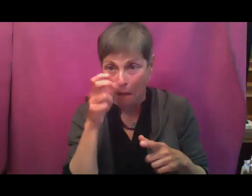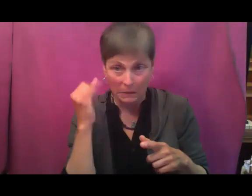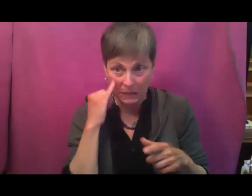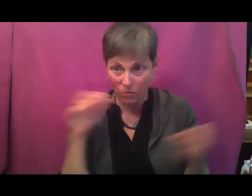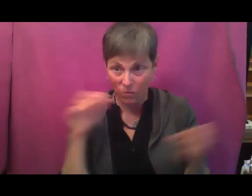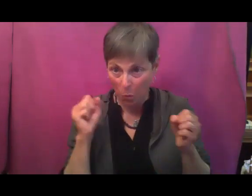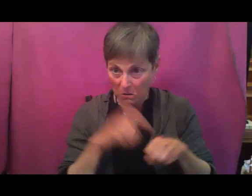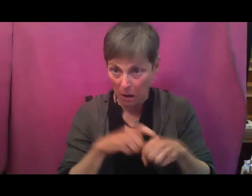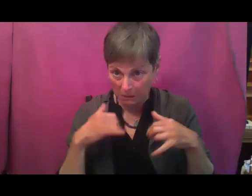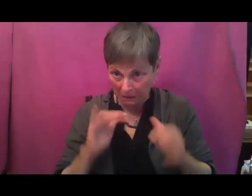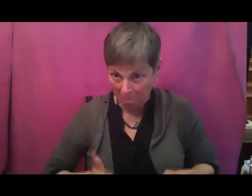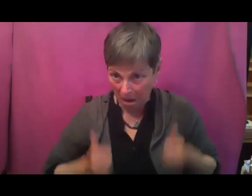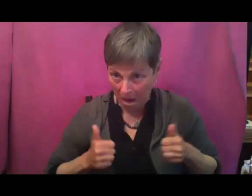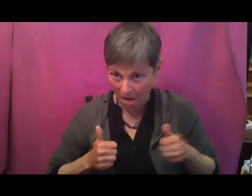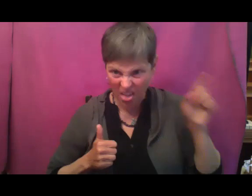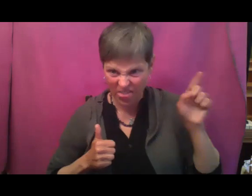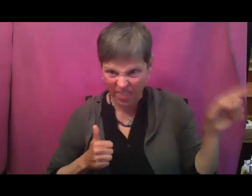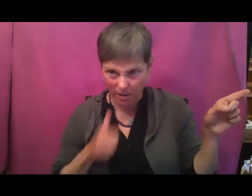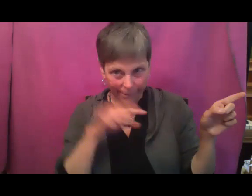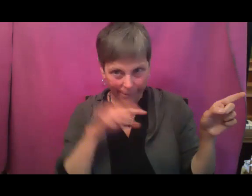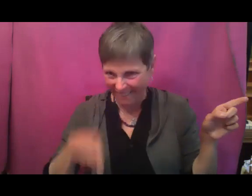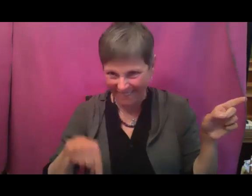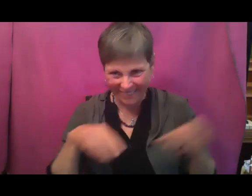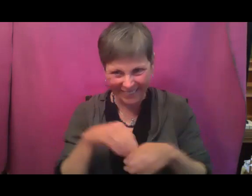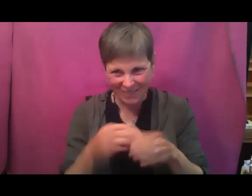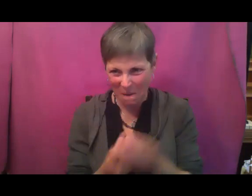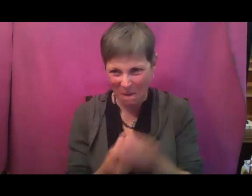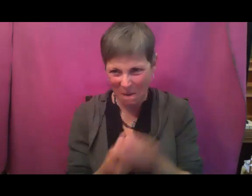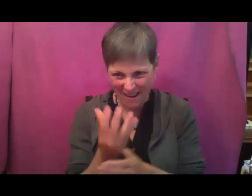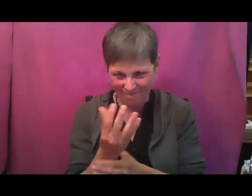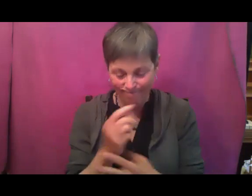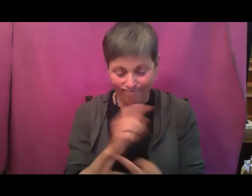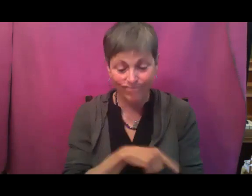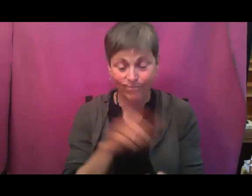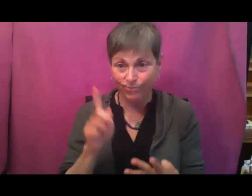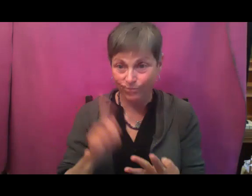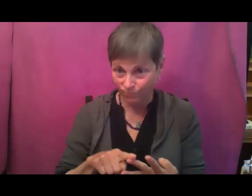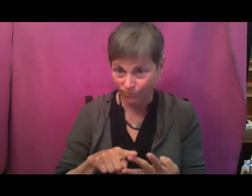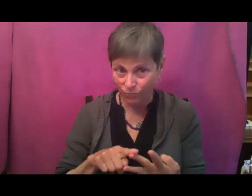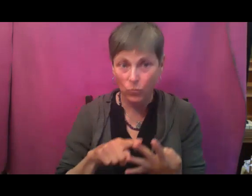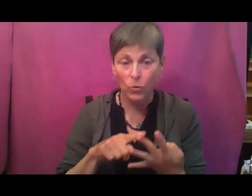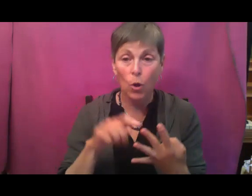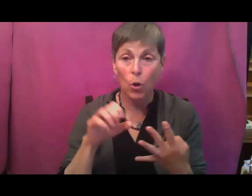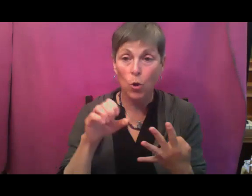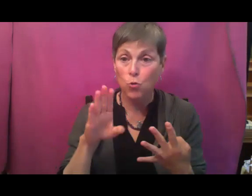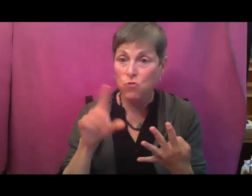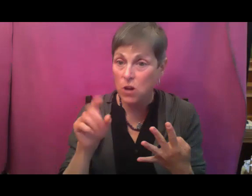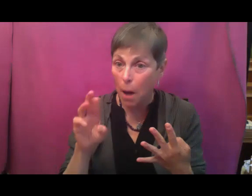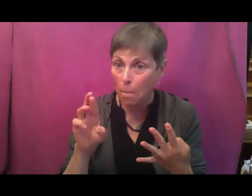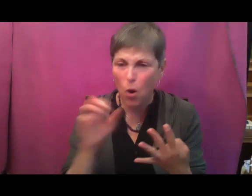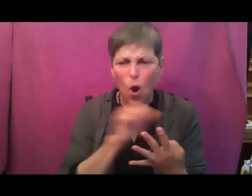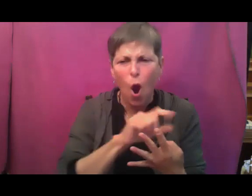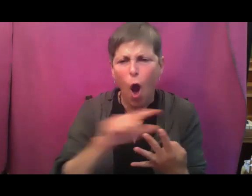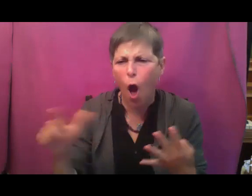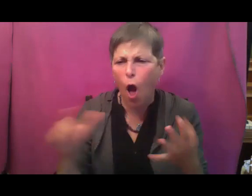as possible. Number two, you can cover your cucurbits, not just cucumbers, but all of your cucurbits with